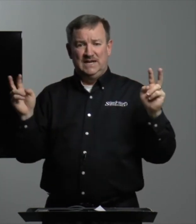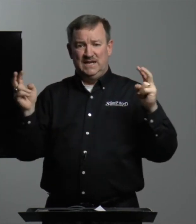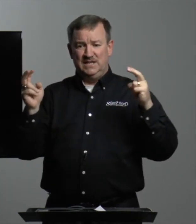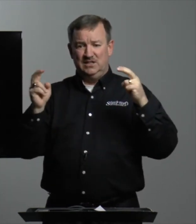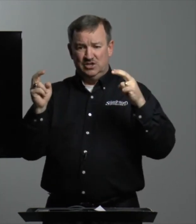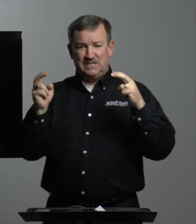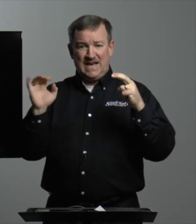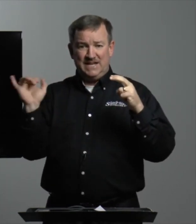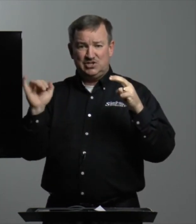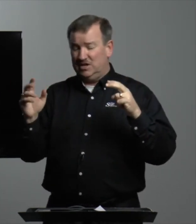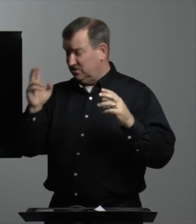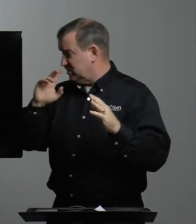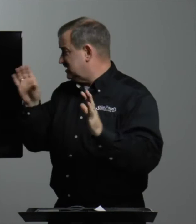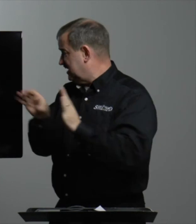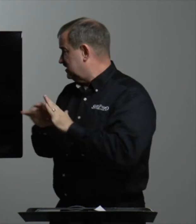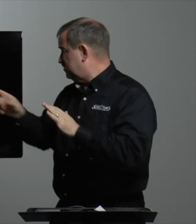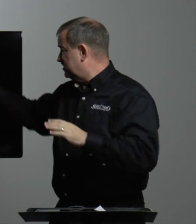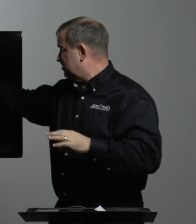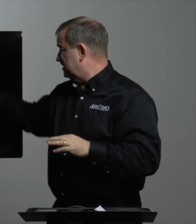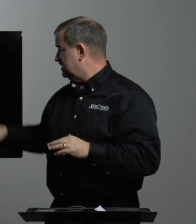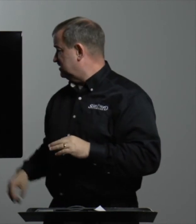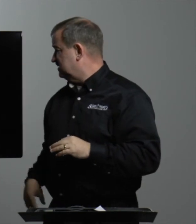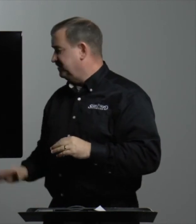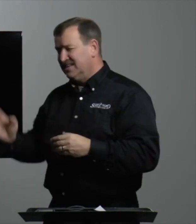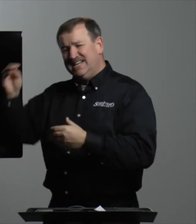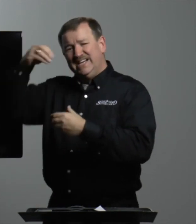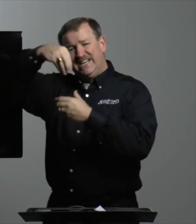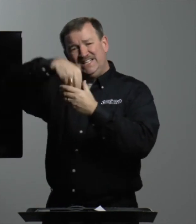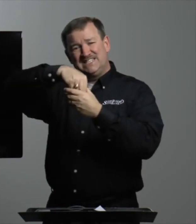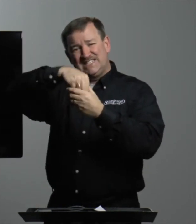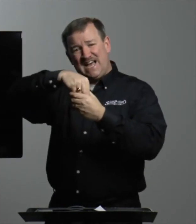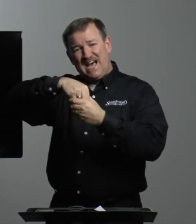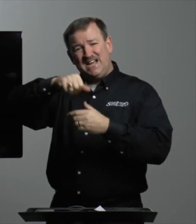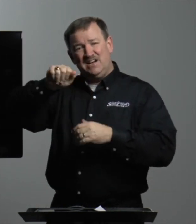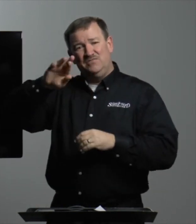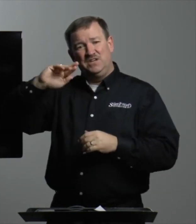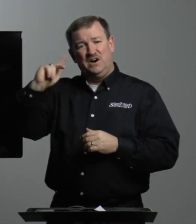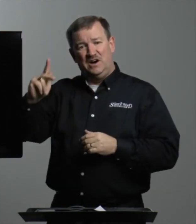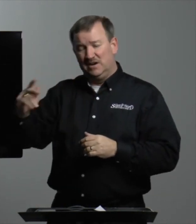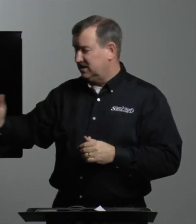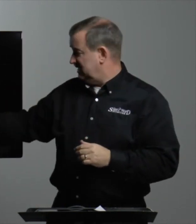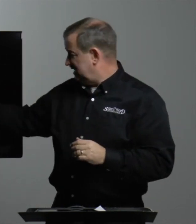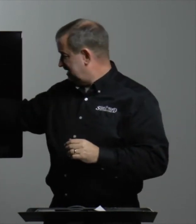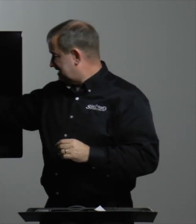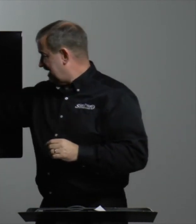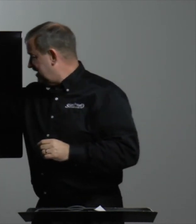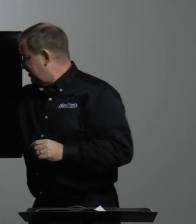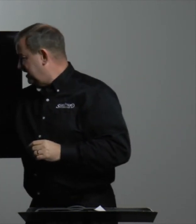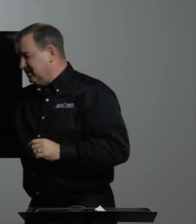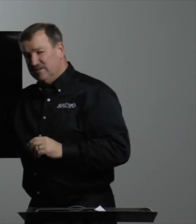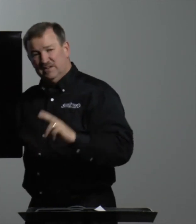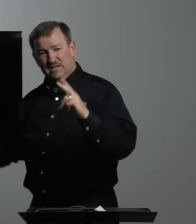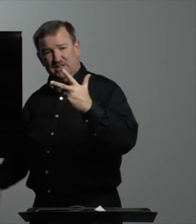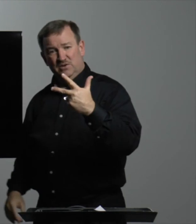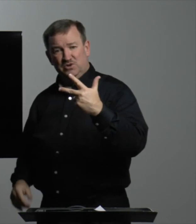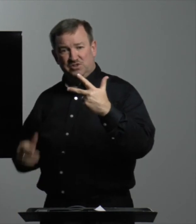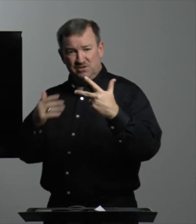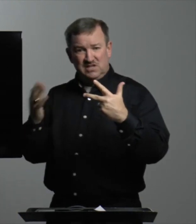And they looked at each other just like this picture is. Inside of the ark, inside of here, there were three